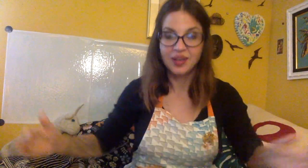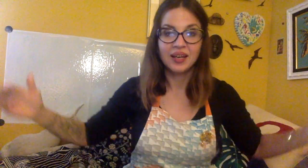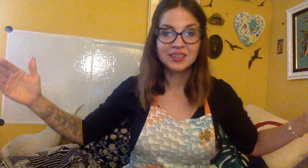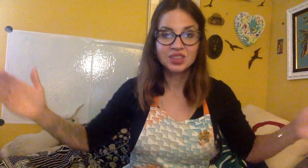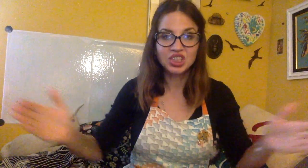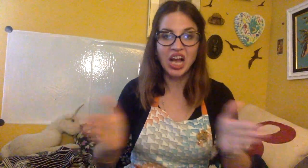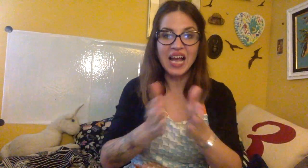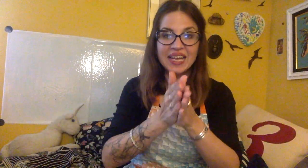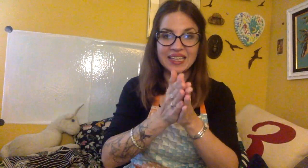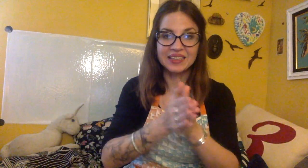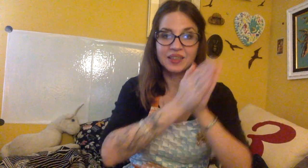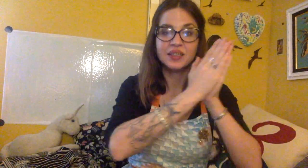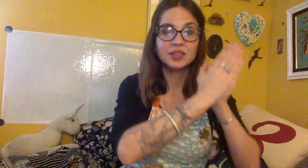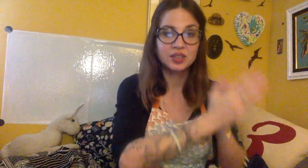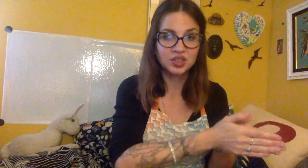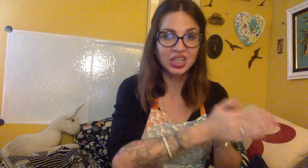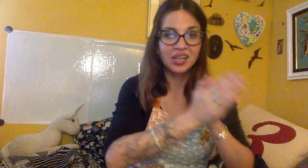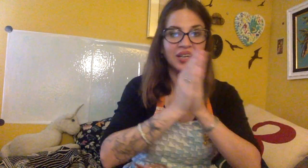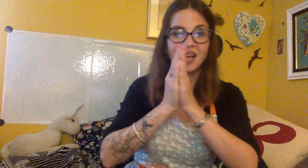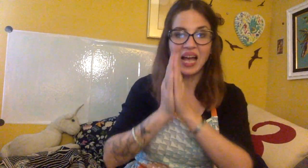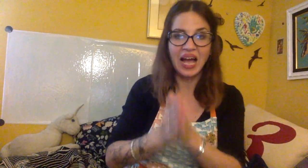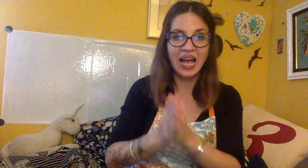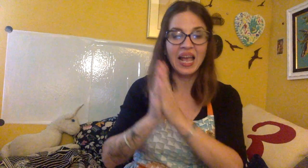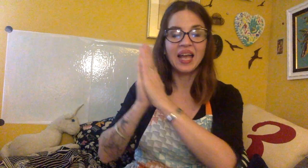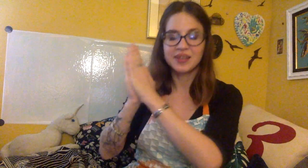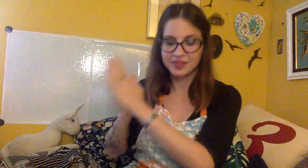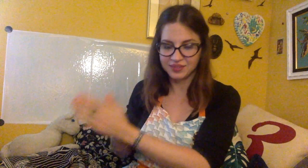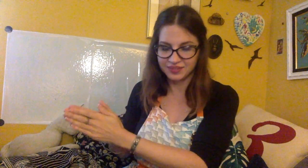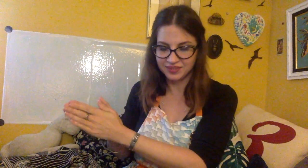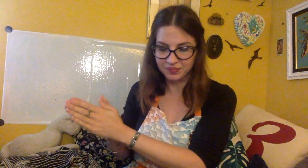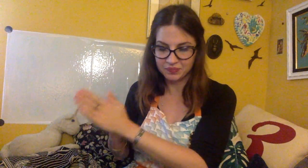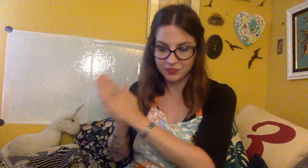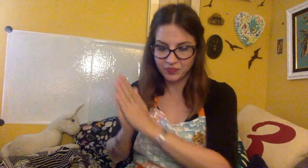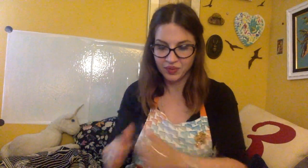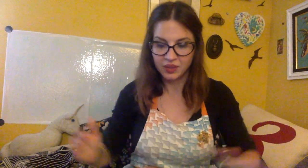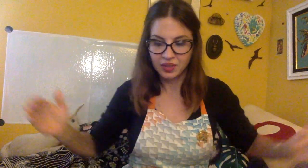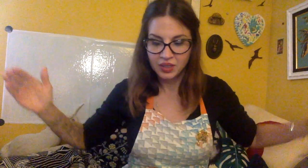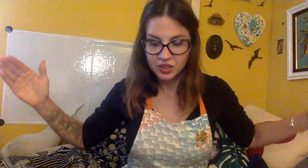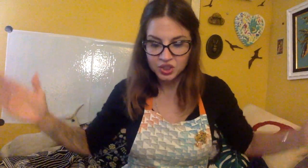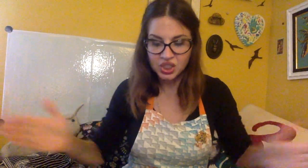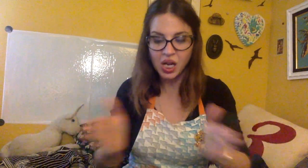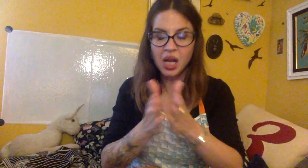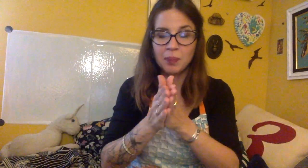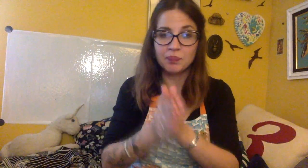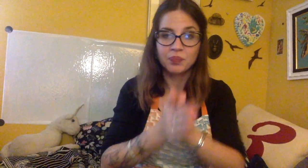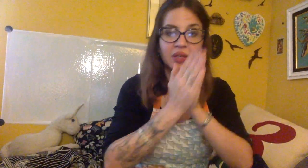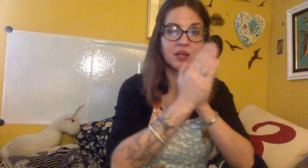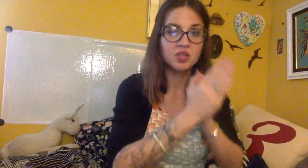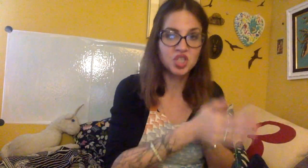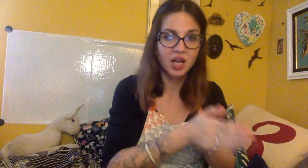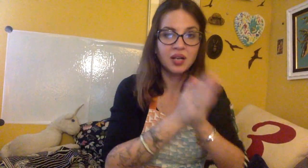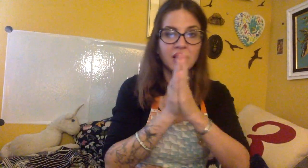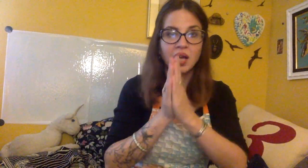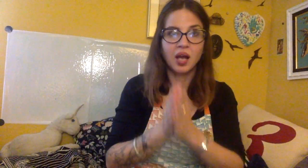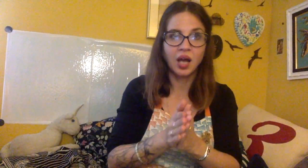Shine. Sh. A. P. Chum. Ch. A.